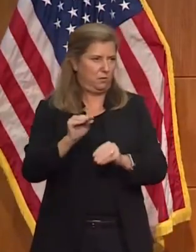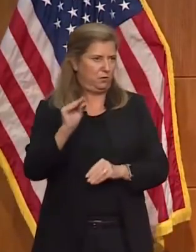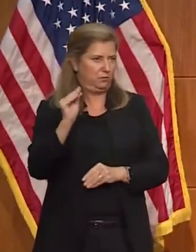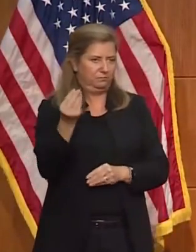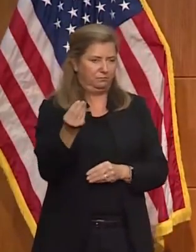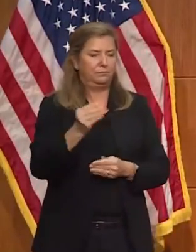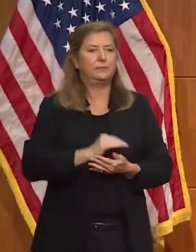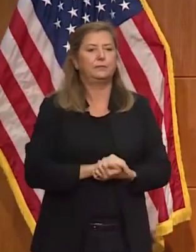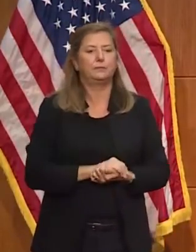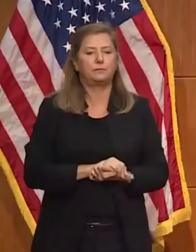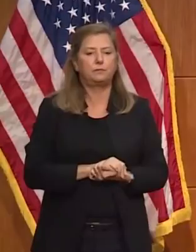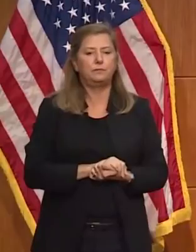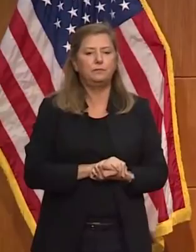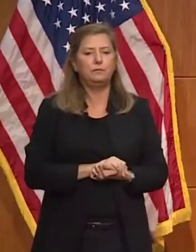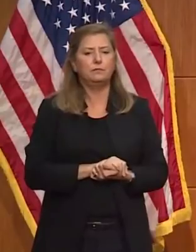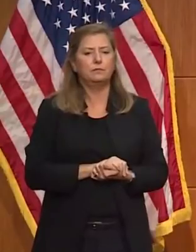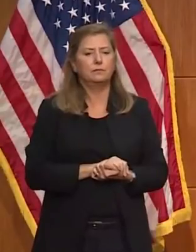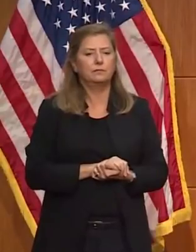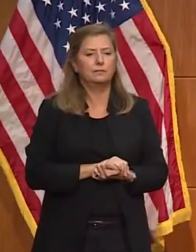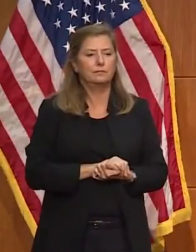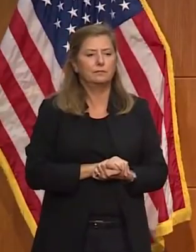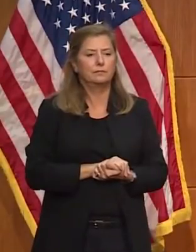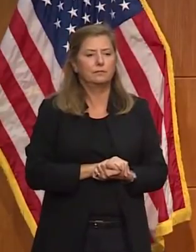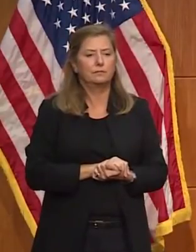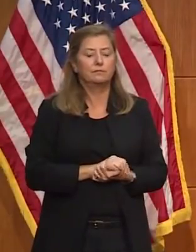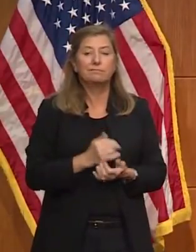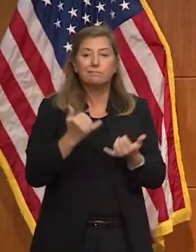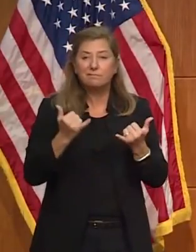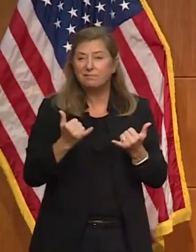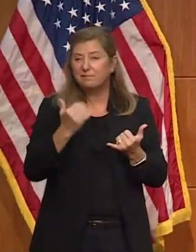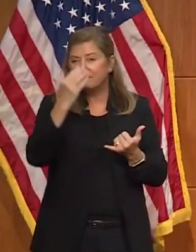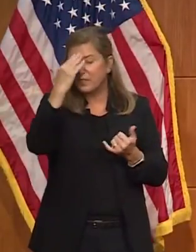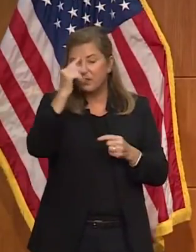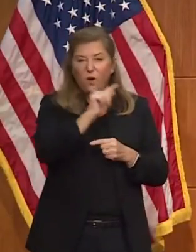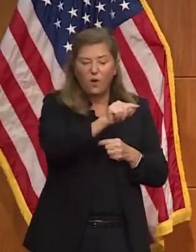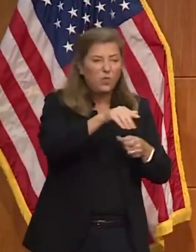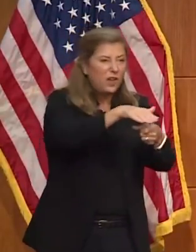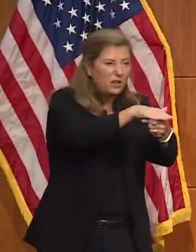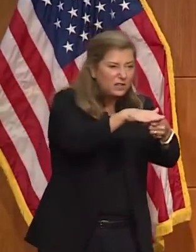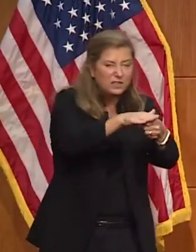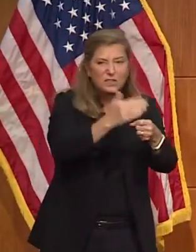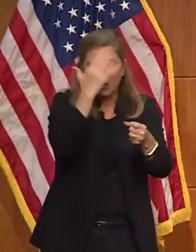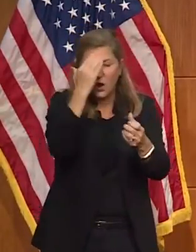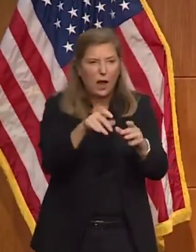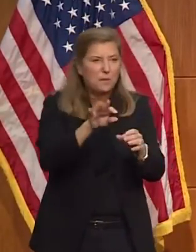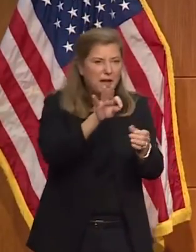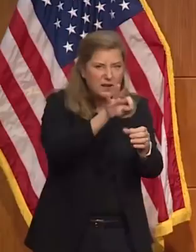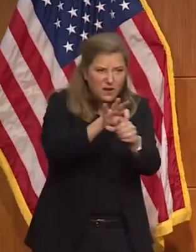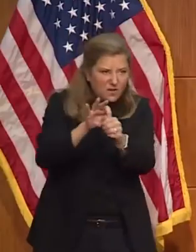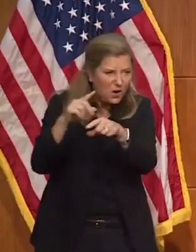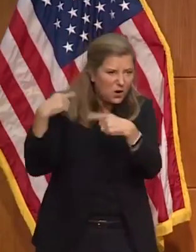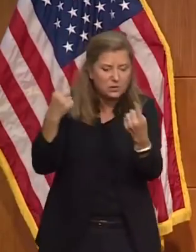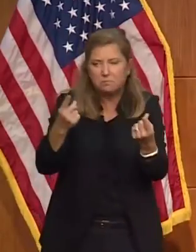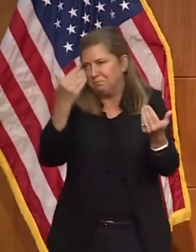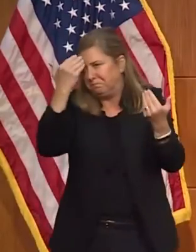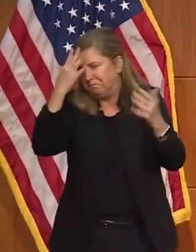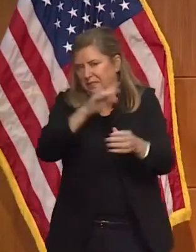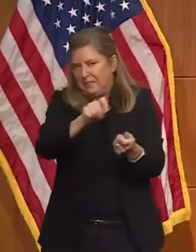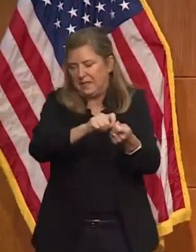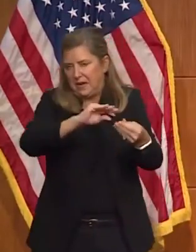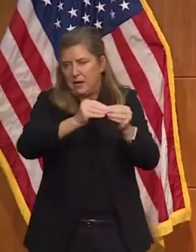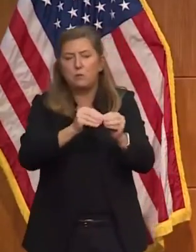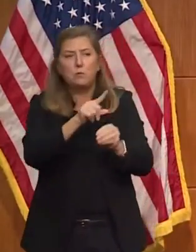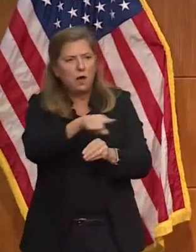At this point, I can't give you exact totals of what localities have gotten through, but they've been working hard to get through most of the